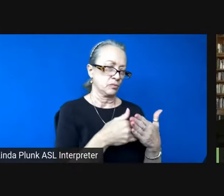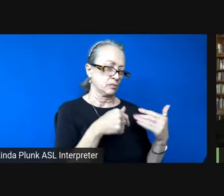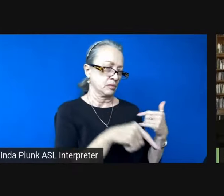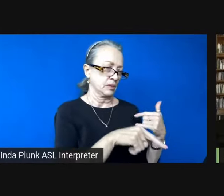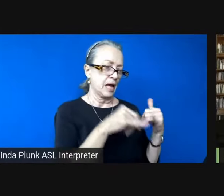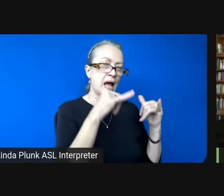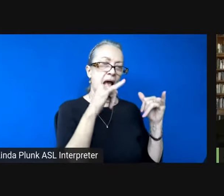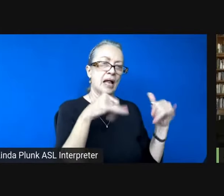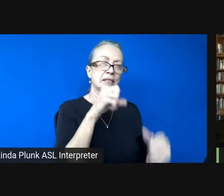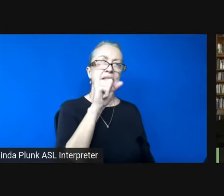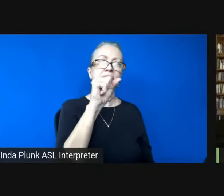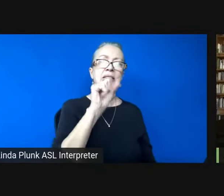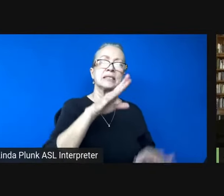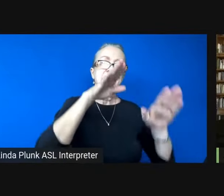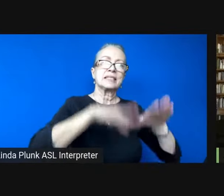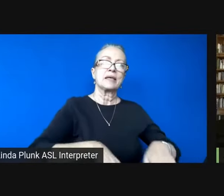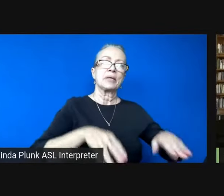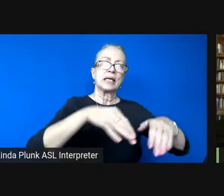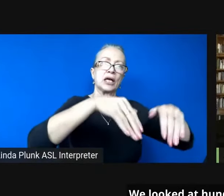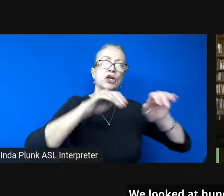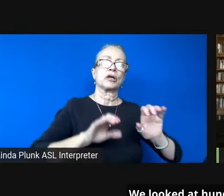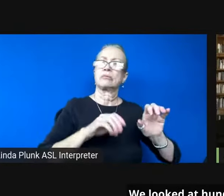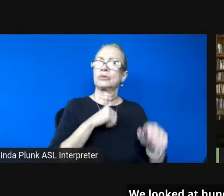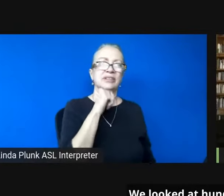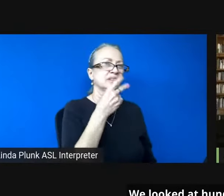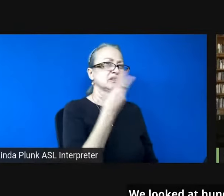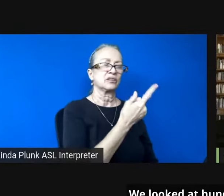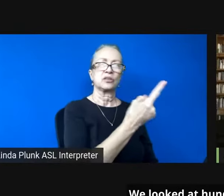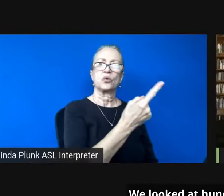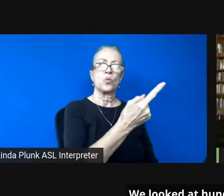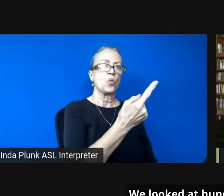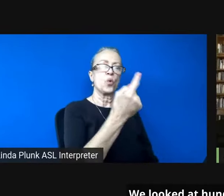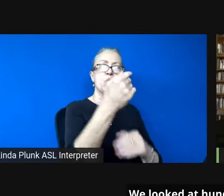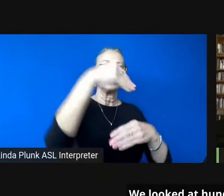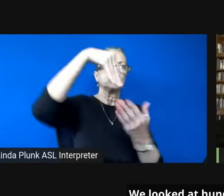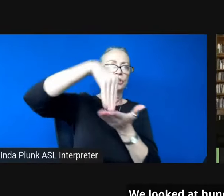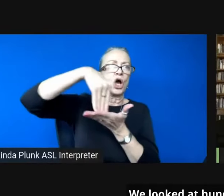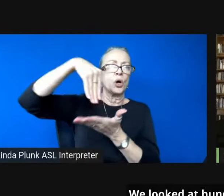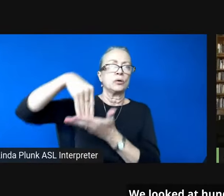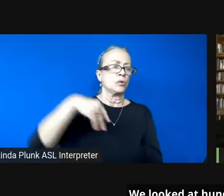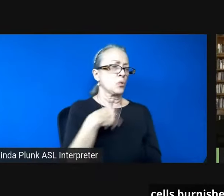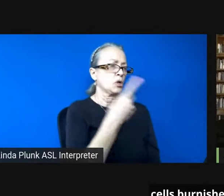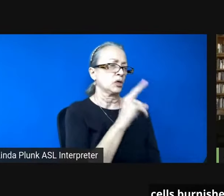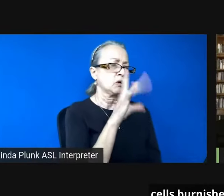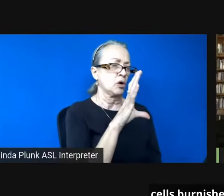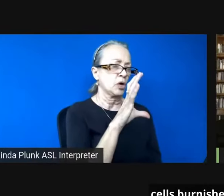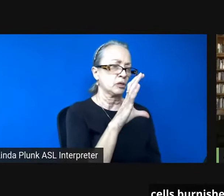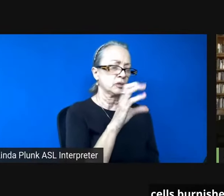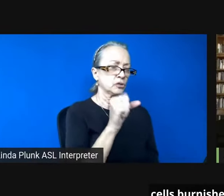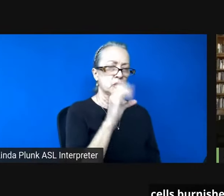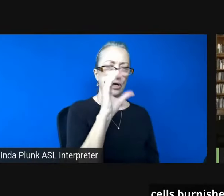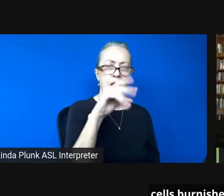not look at a single gravestone we looked at hundred year old copper beaches cells